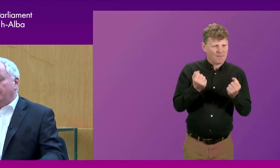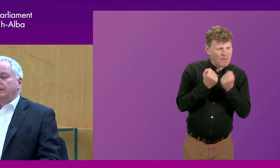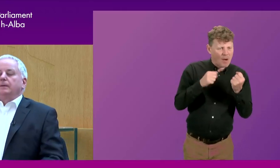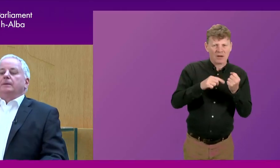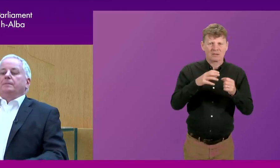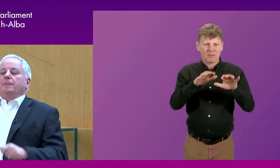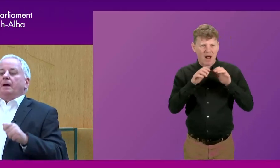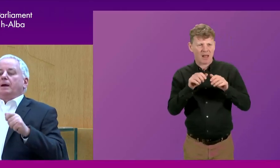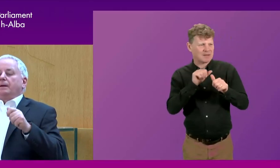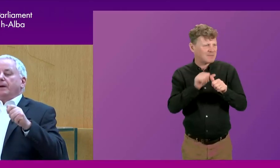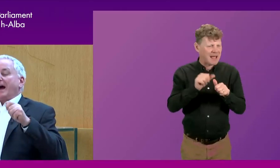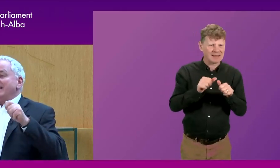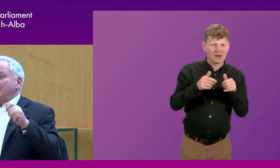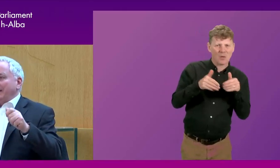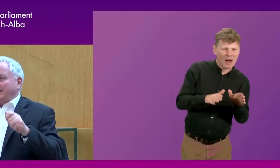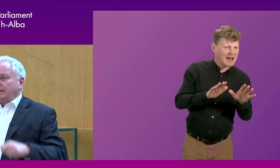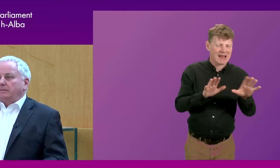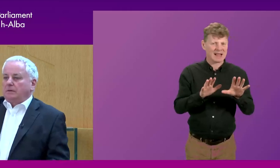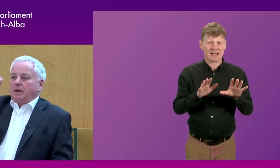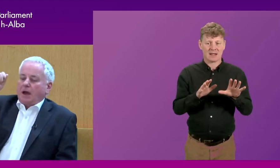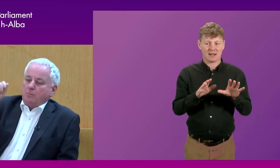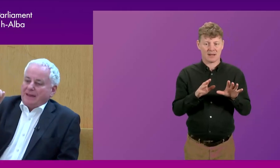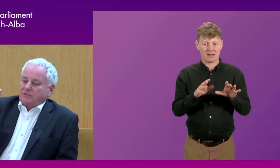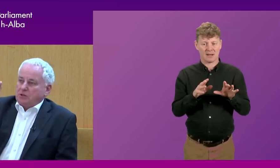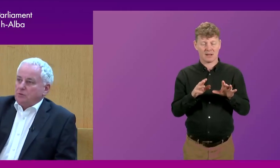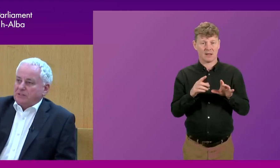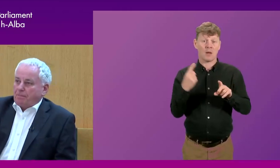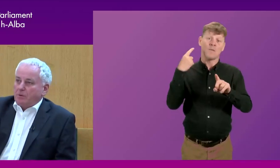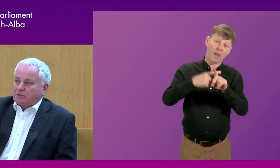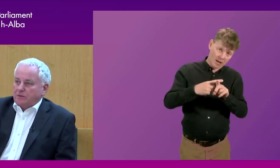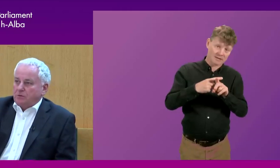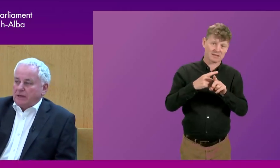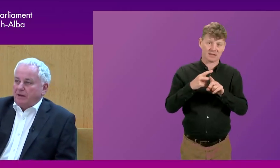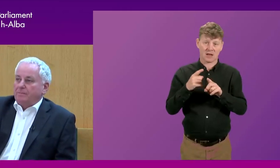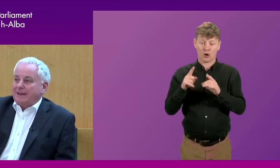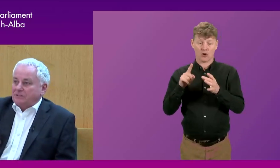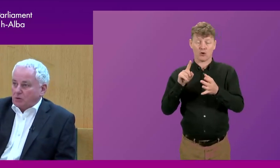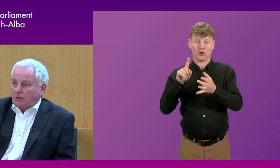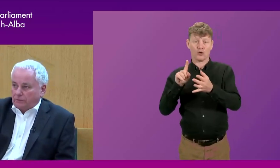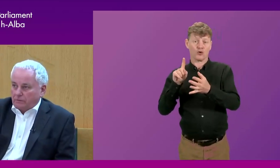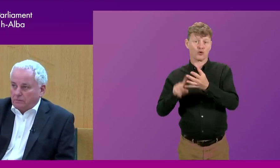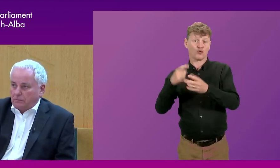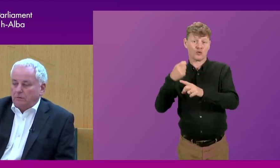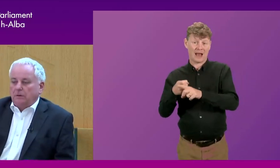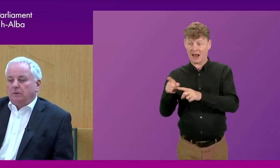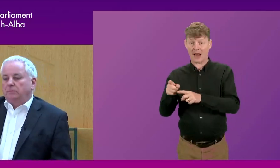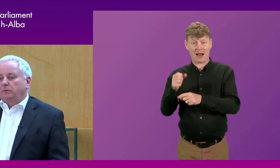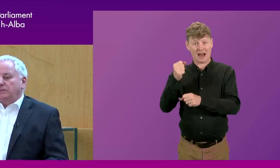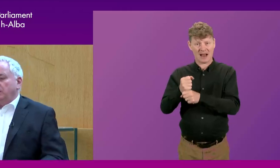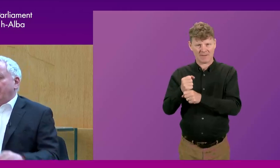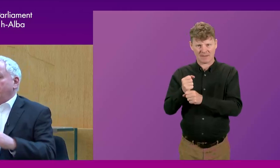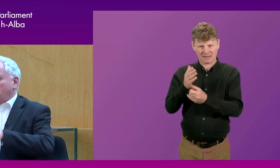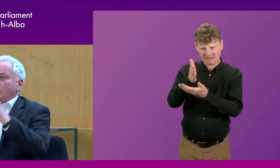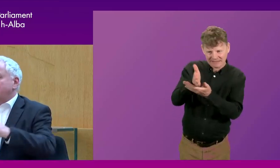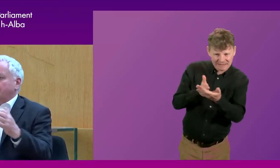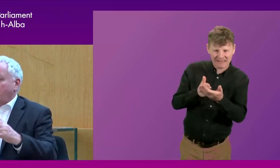parliament and debating how best to use the powers of the UK government in Scotland to